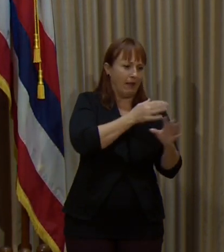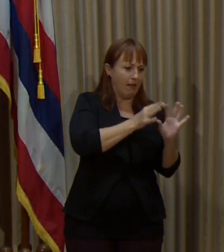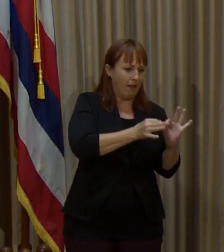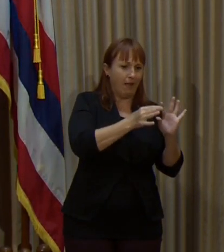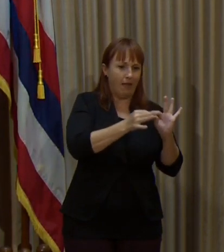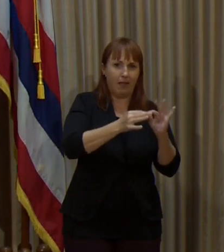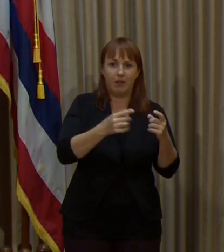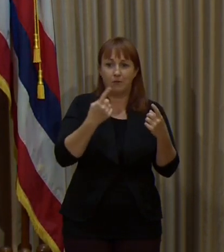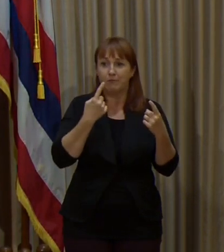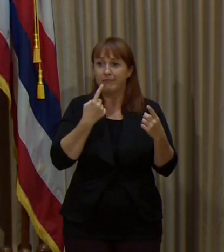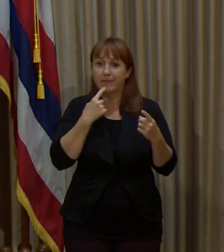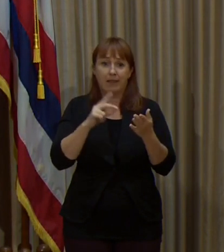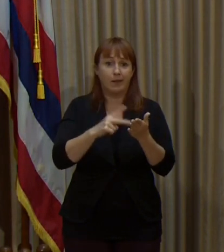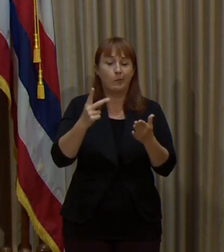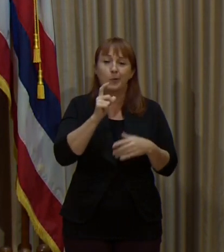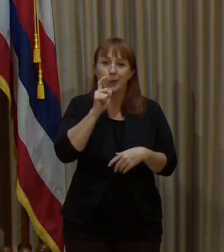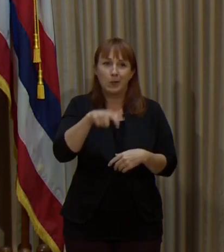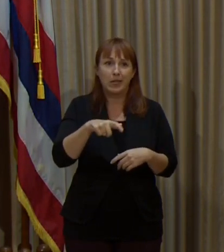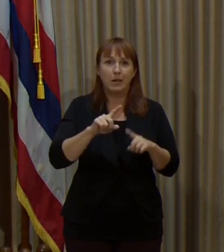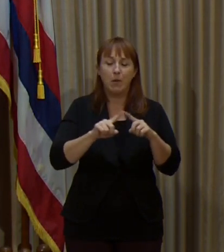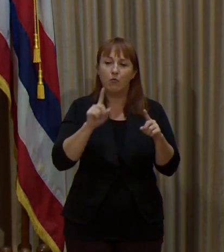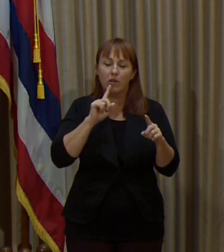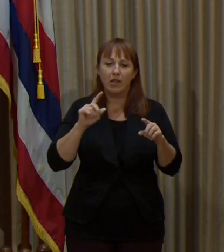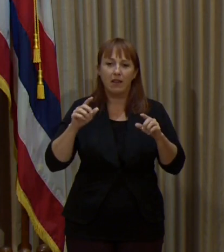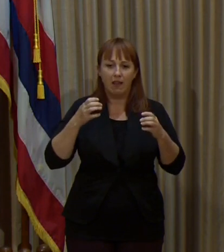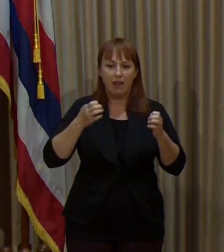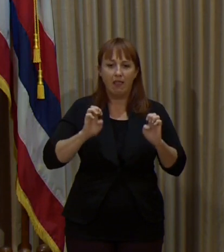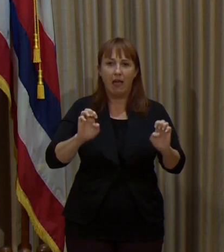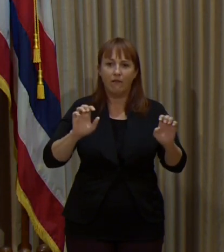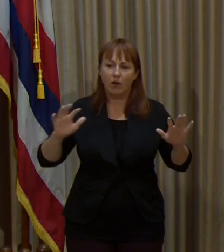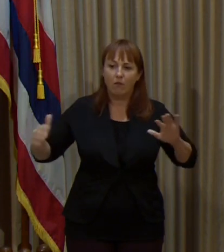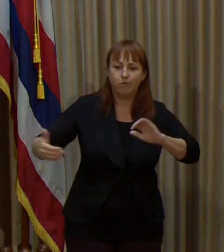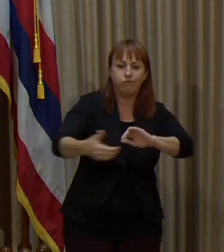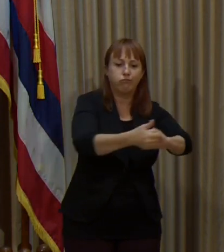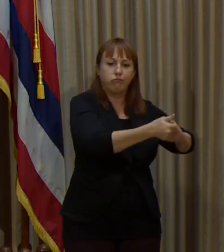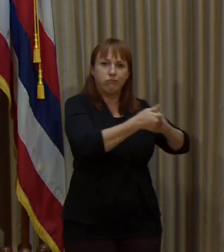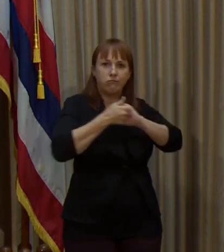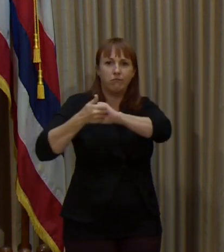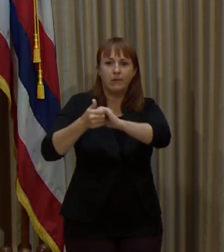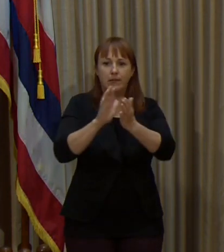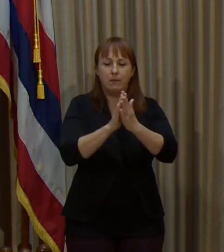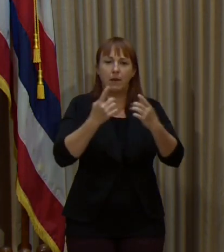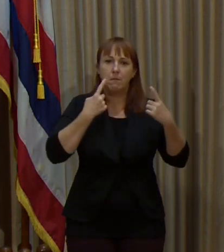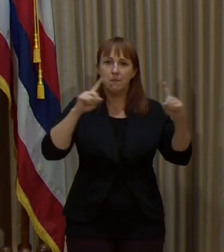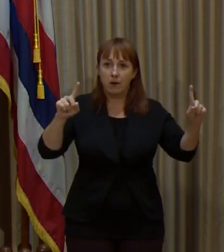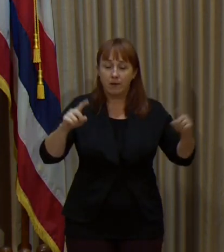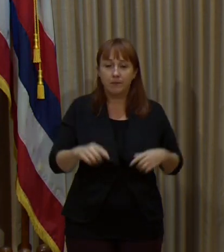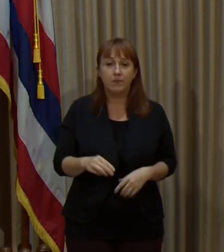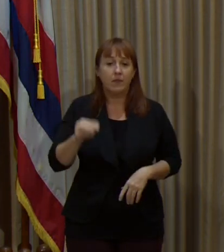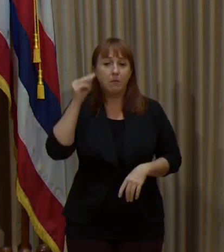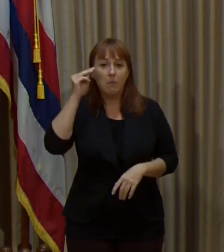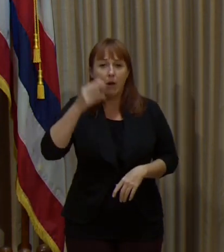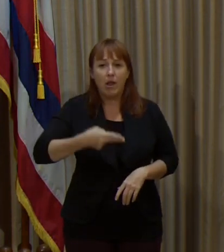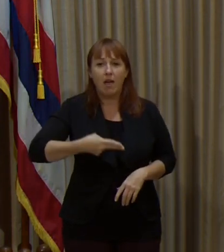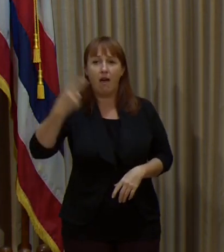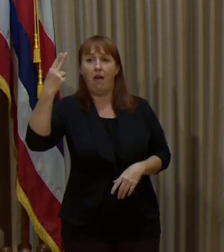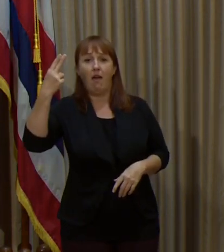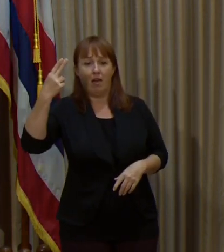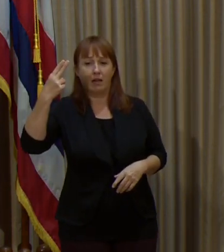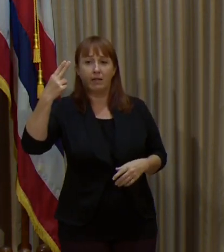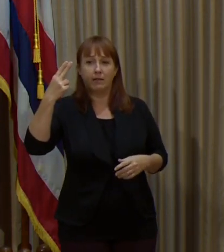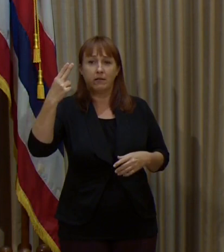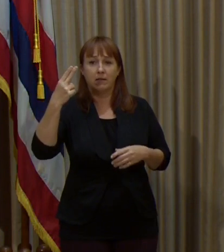it was a collaborative effort amongst all of us to make this a reality. Even with Maui's higher numbers than most,